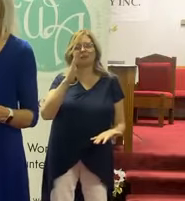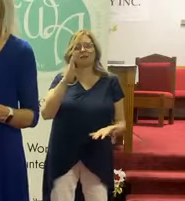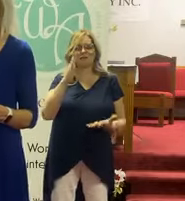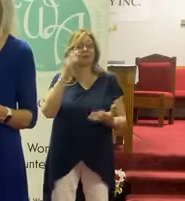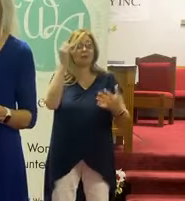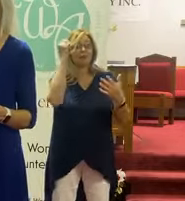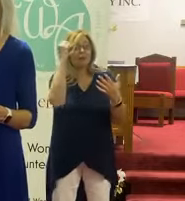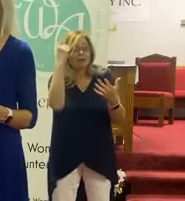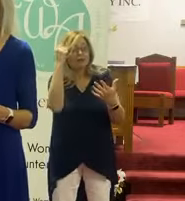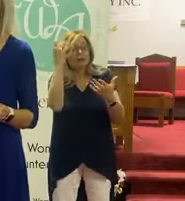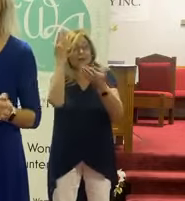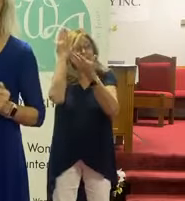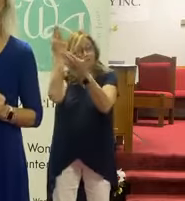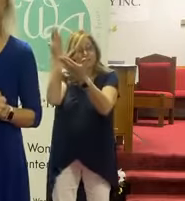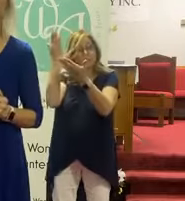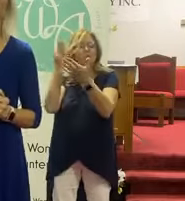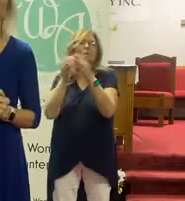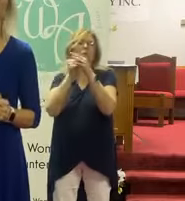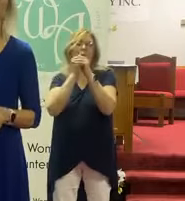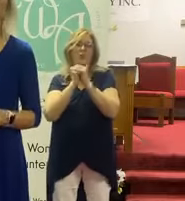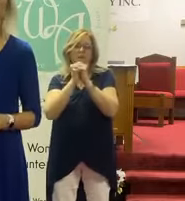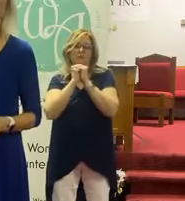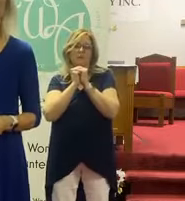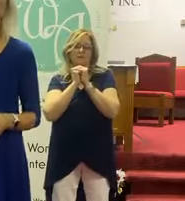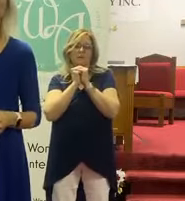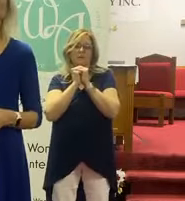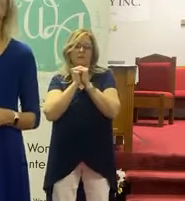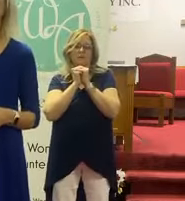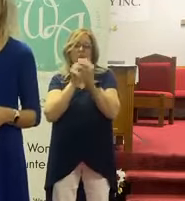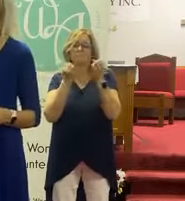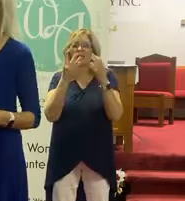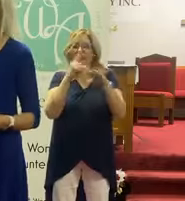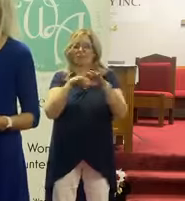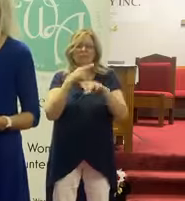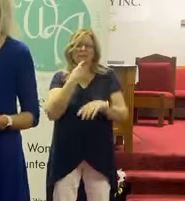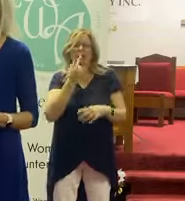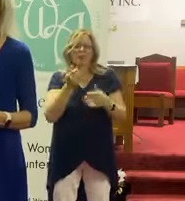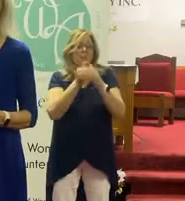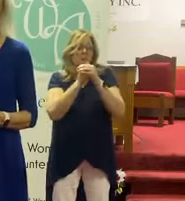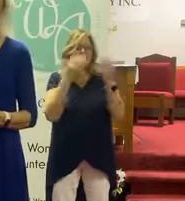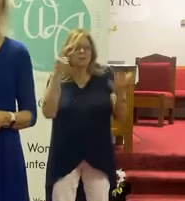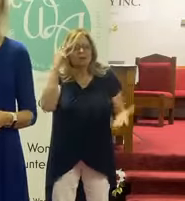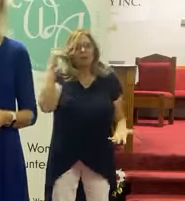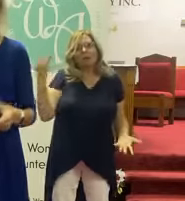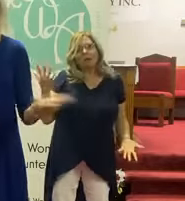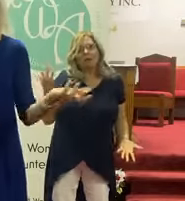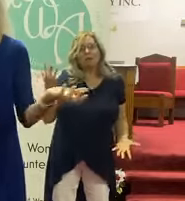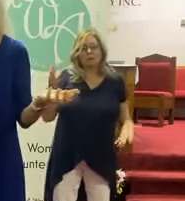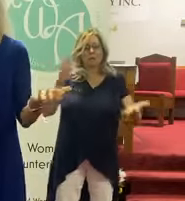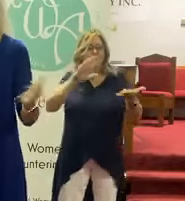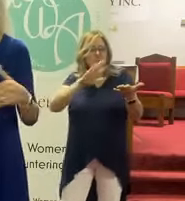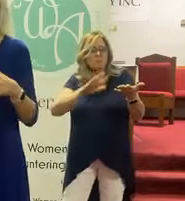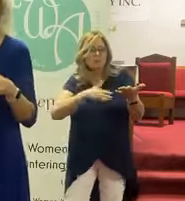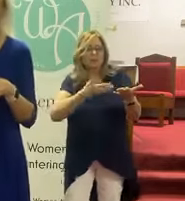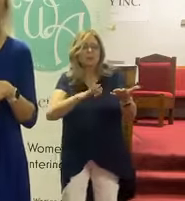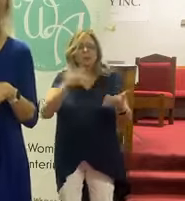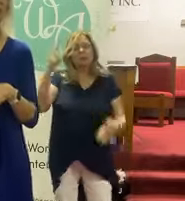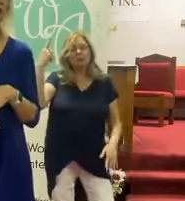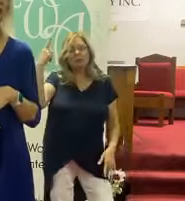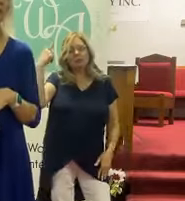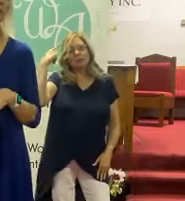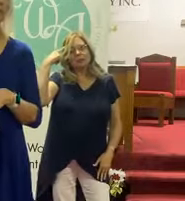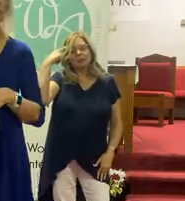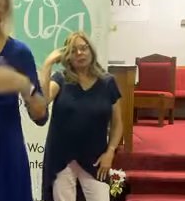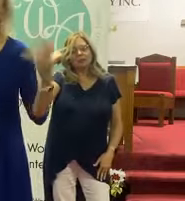understanding Him is worship. So a lot of times when we say worship, we think of music, we think